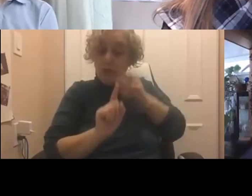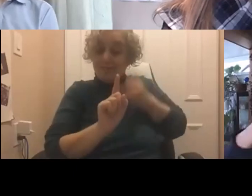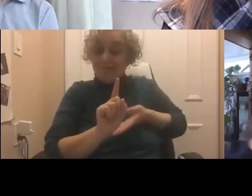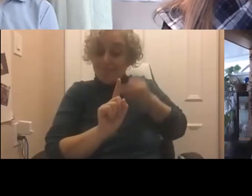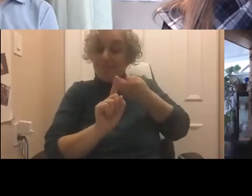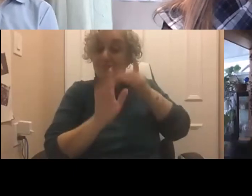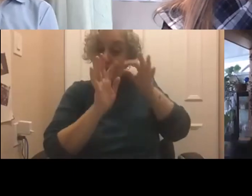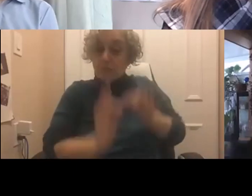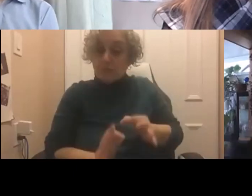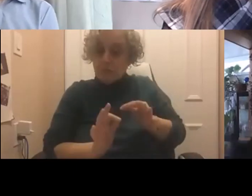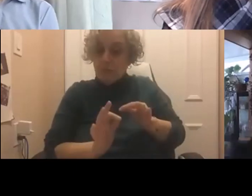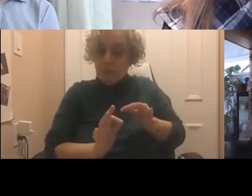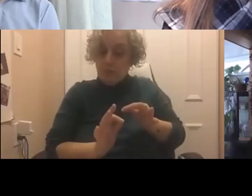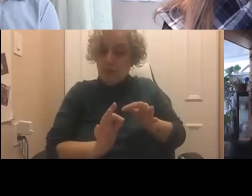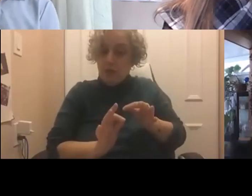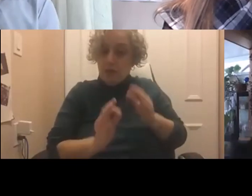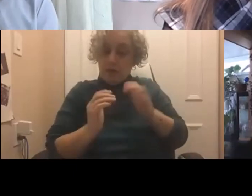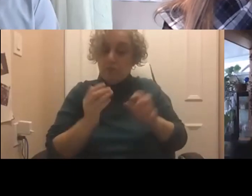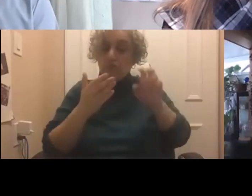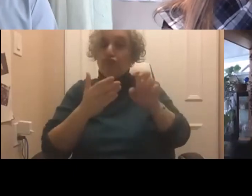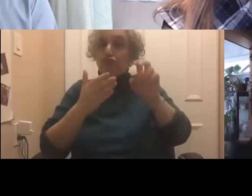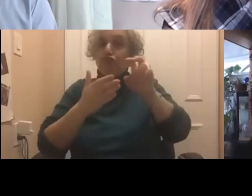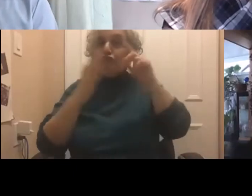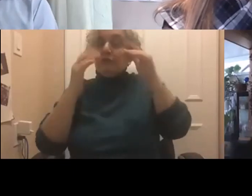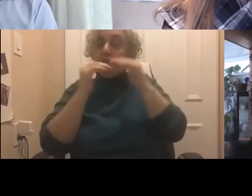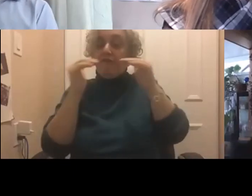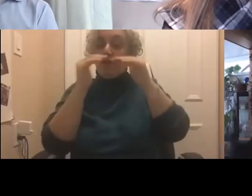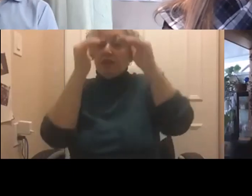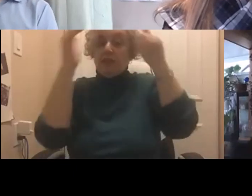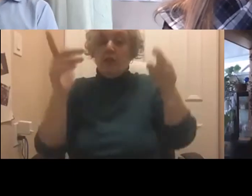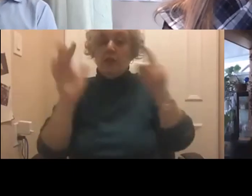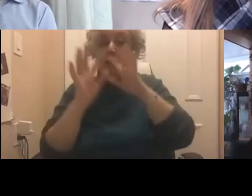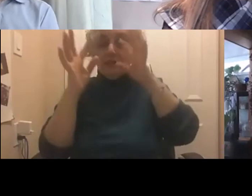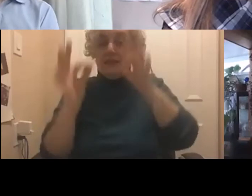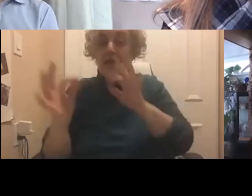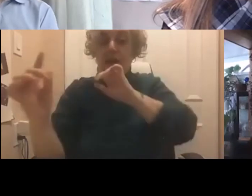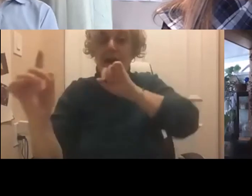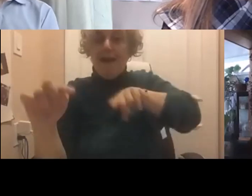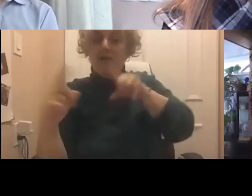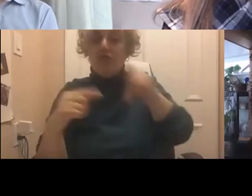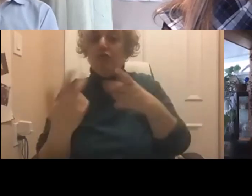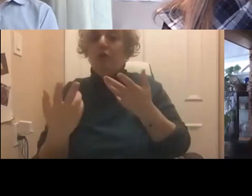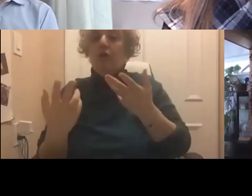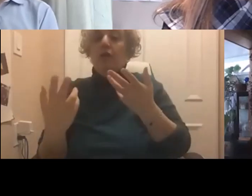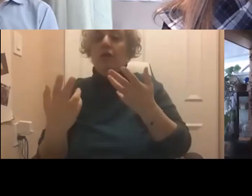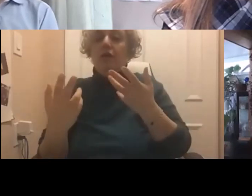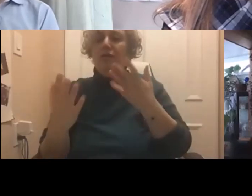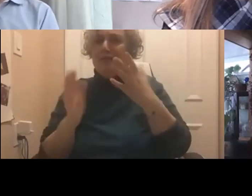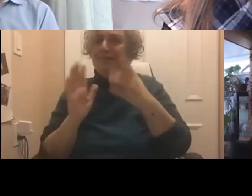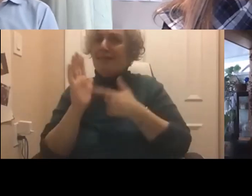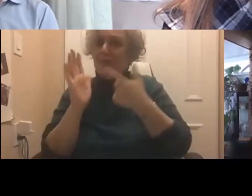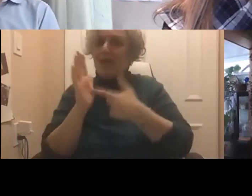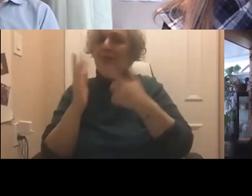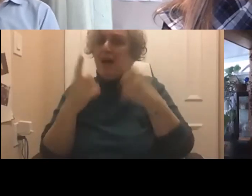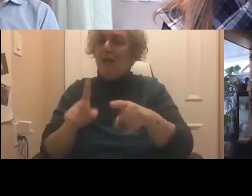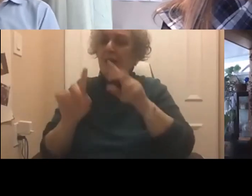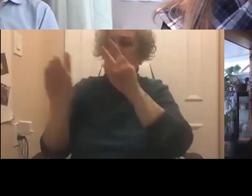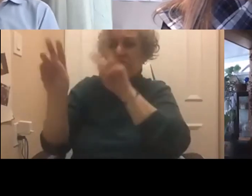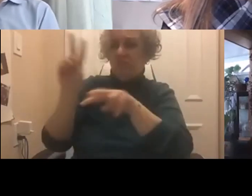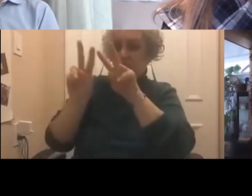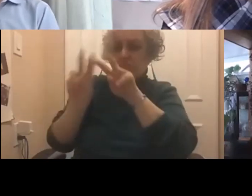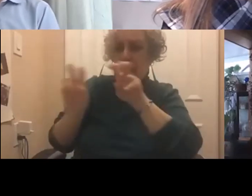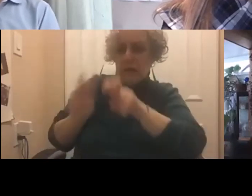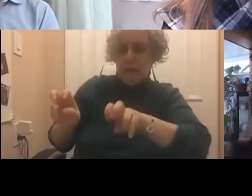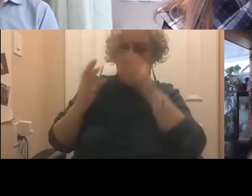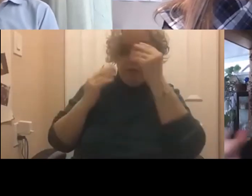at the next level. So the, the, the opportunity to misinterpret data, especially if your